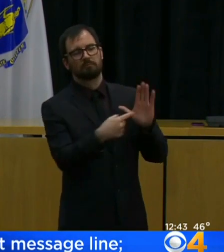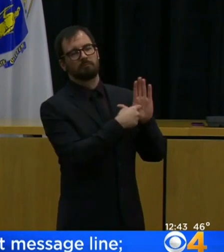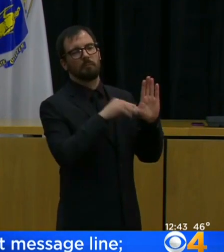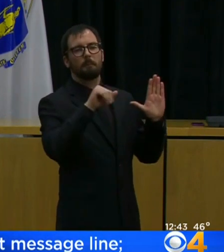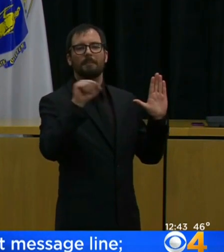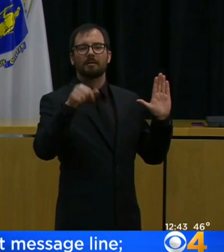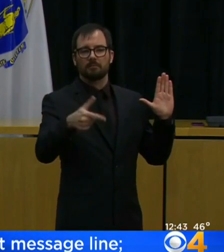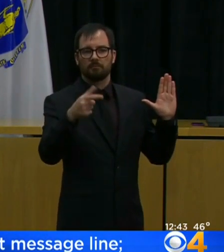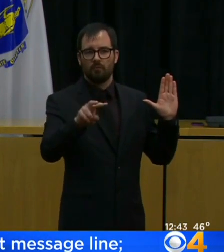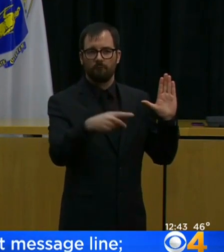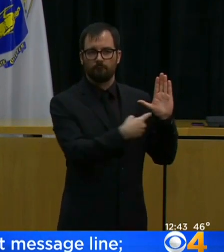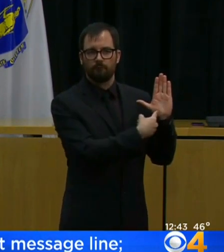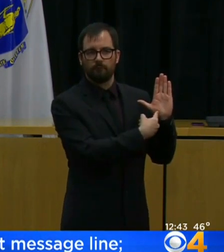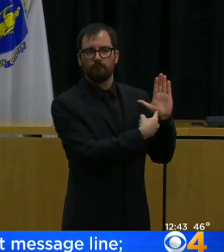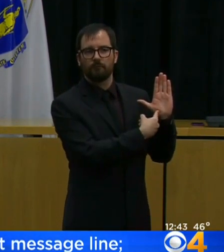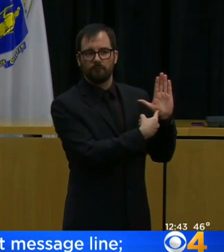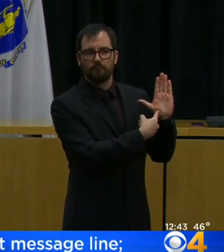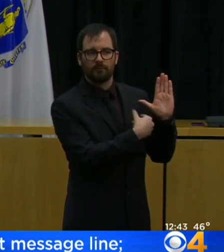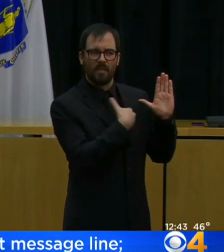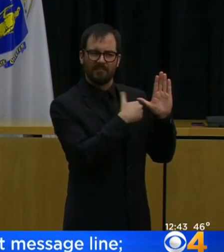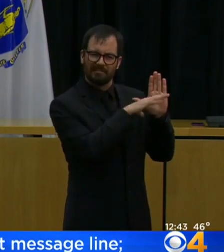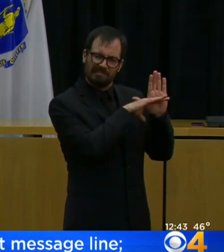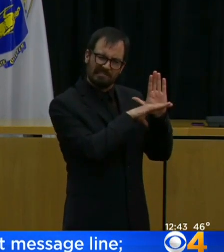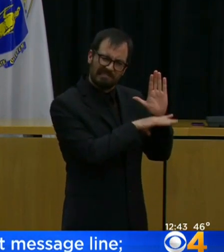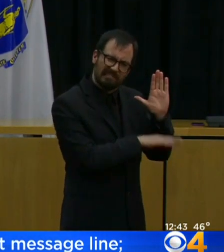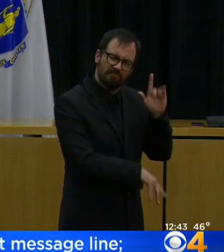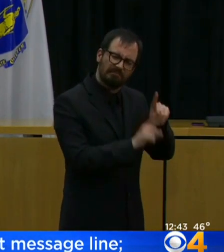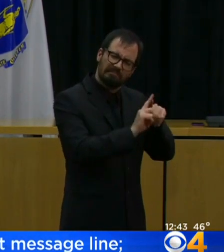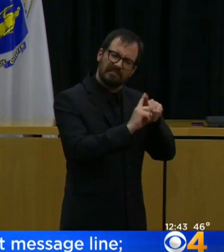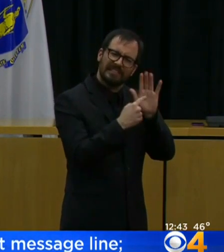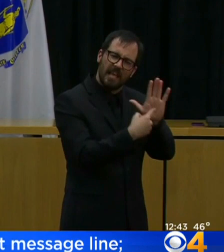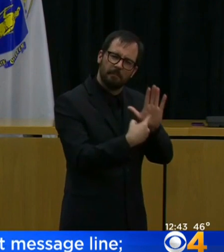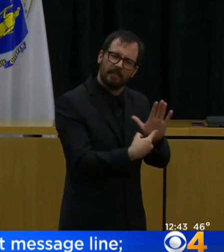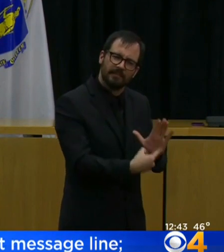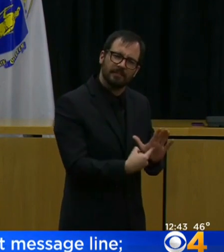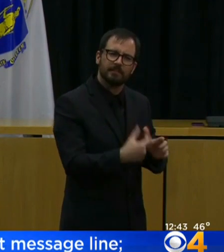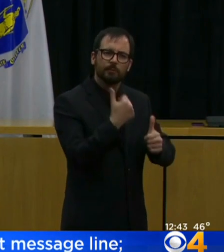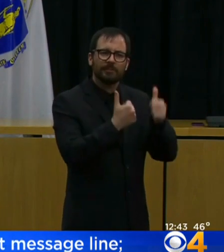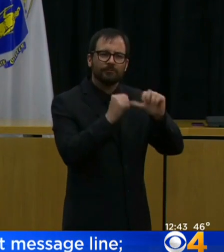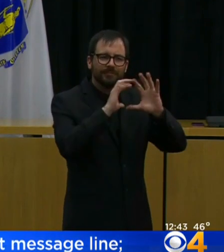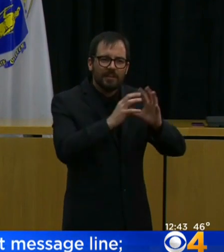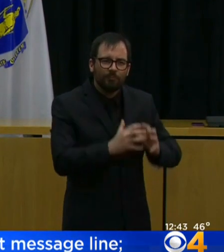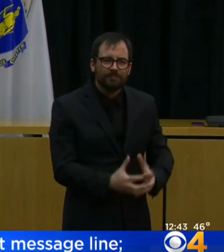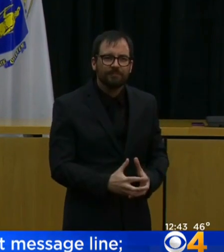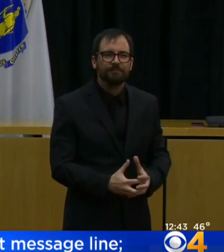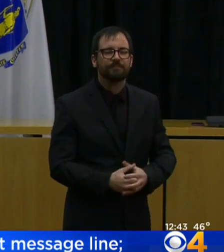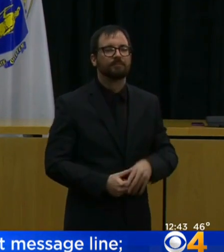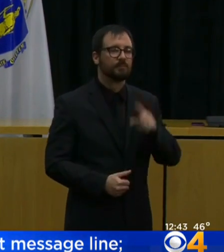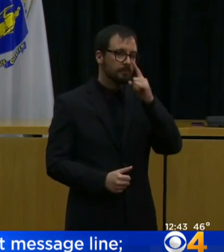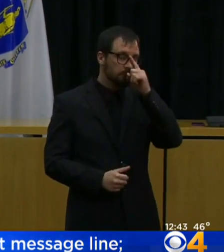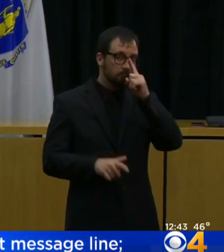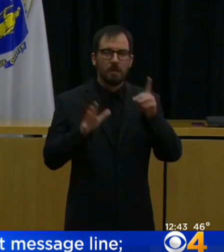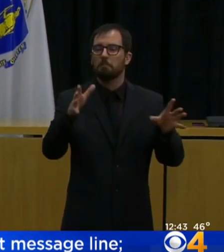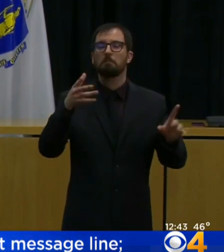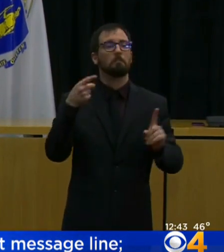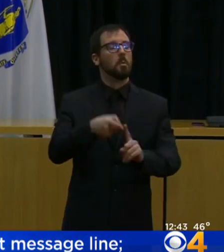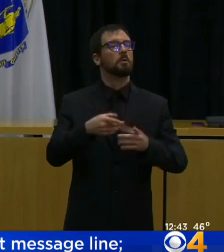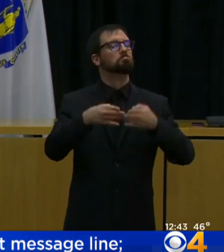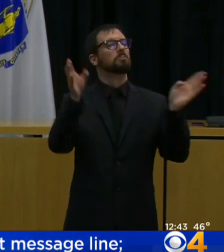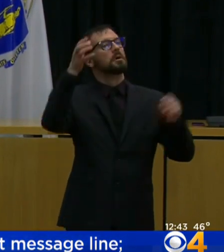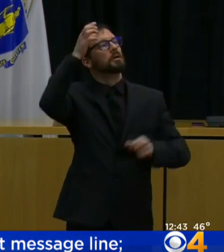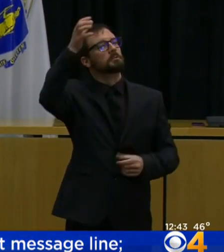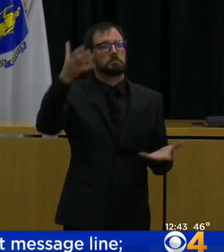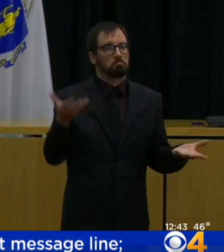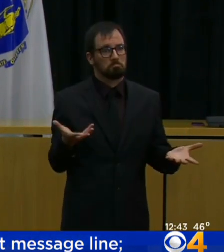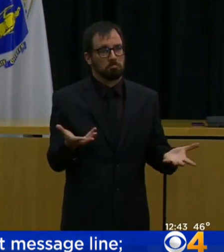baseline. And I don't know what the percentage of crossover would be between and among states, but I'm going to put it north of 90%. For all